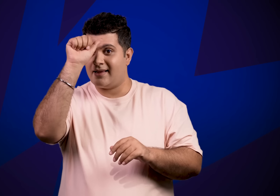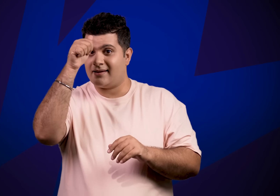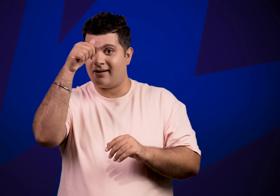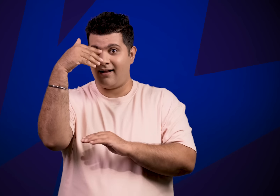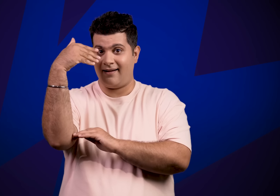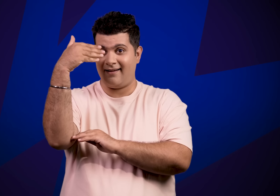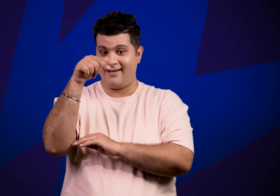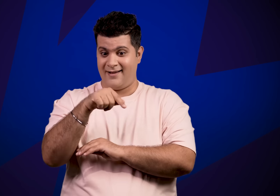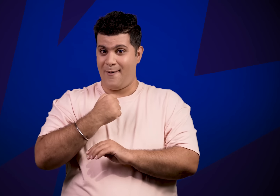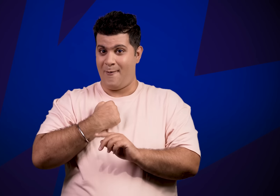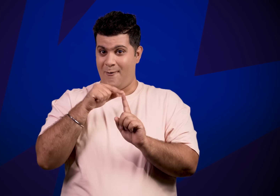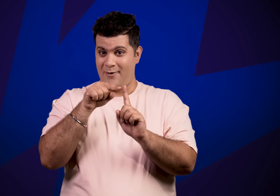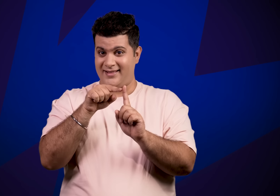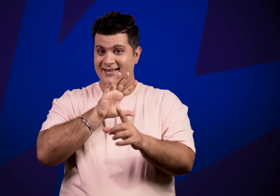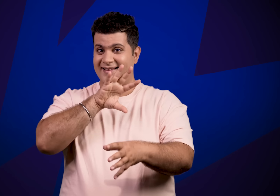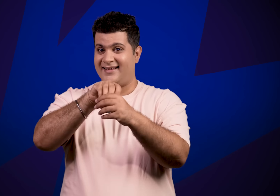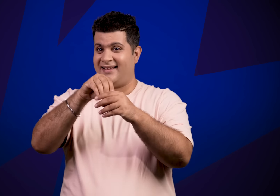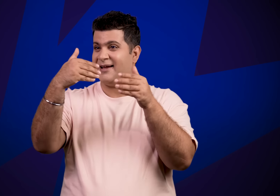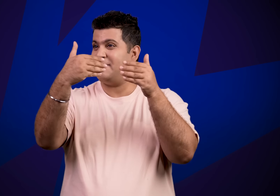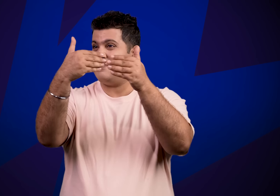India matches will have ISL interpretation. Yes!